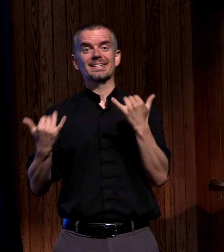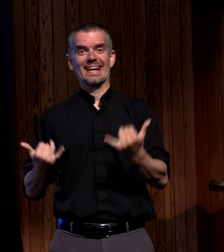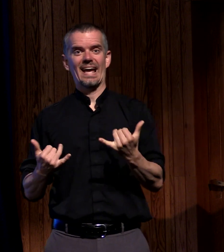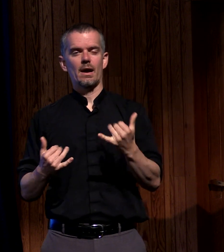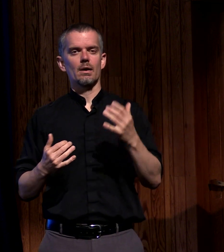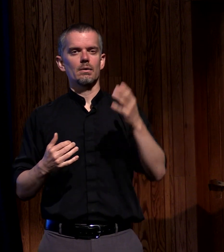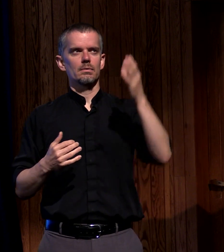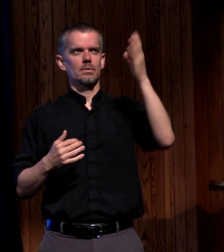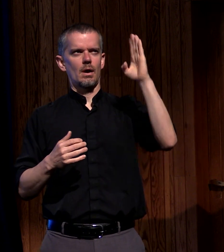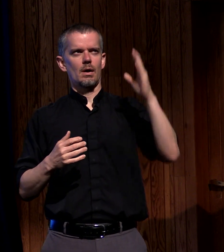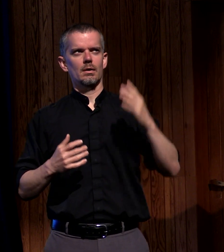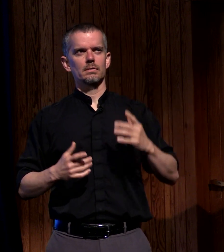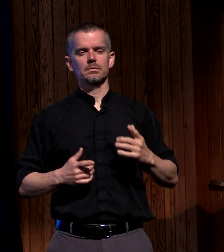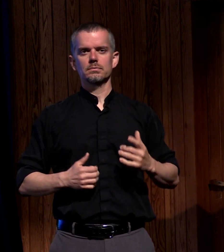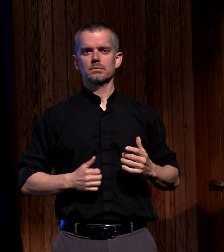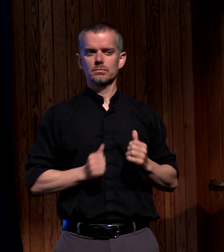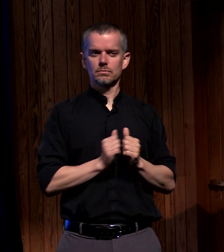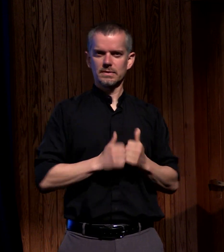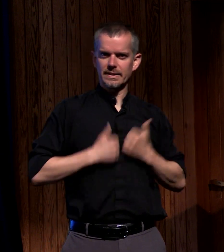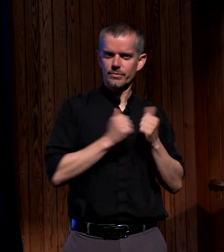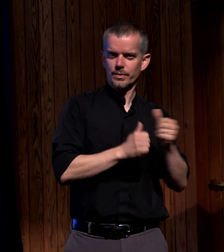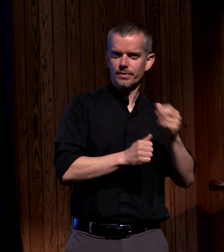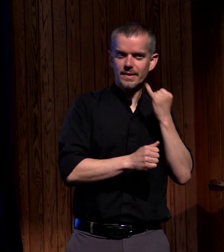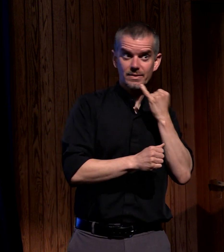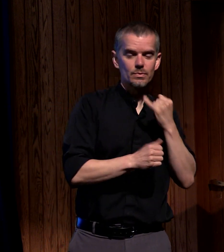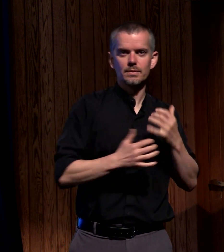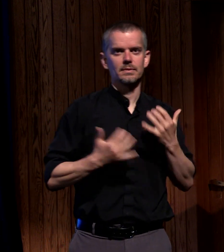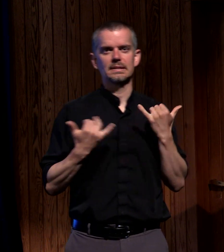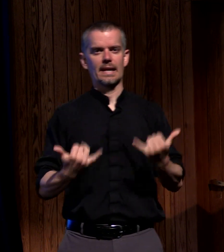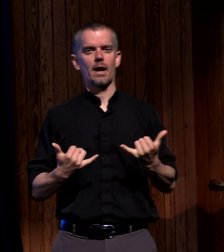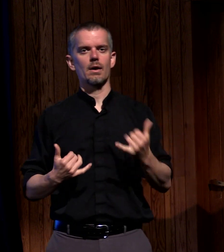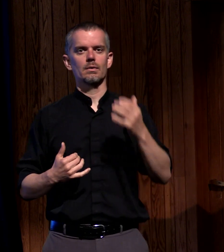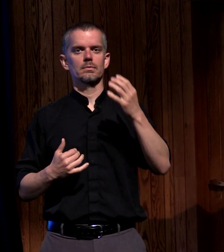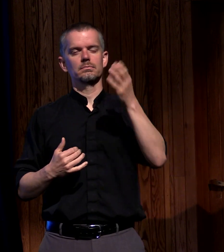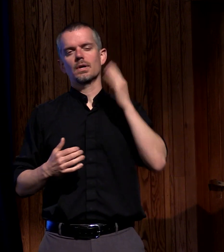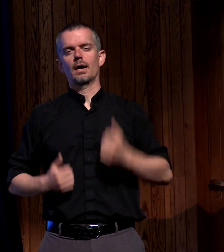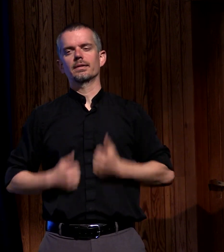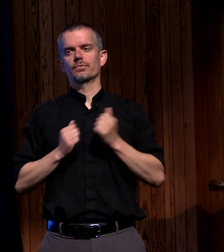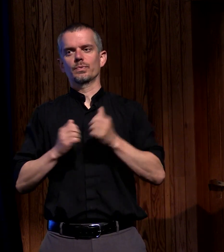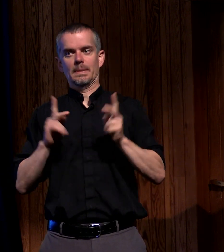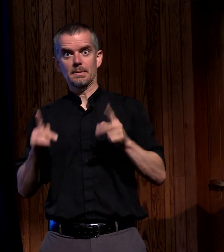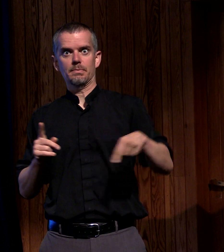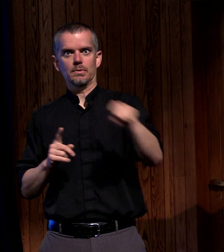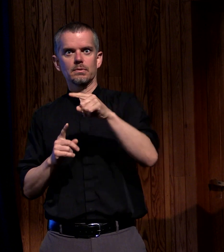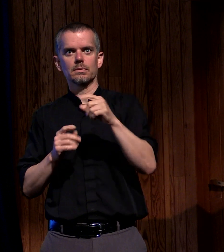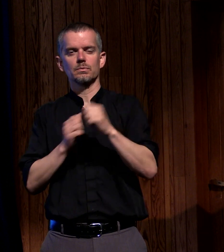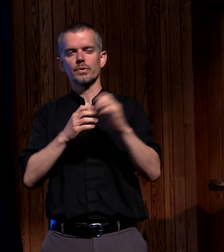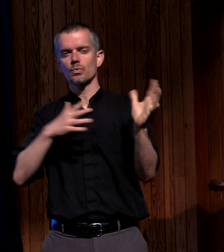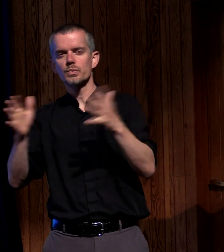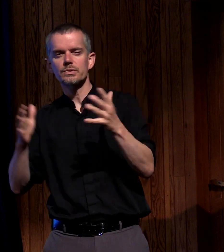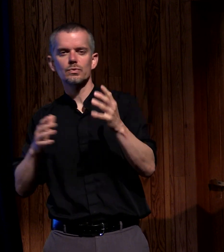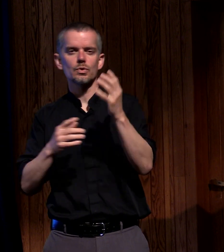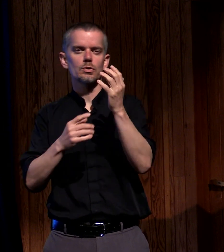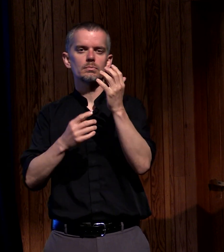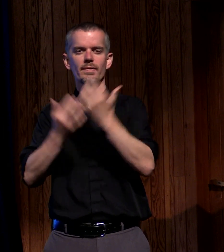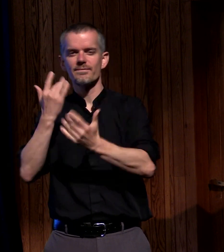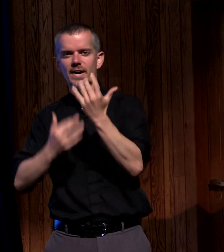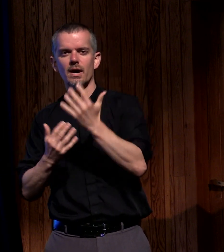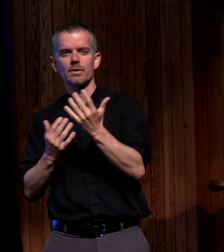Spirit takes the form again of fire and windstorm do you see the connections Easter takes place